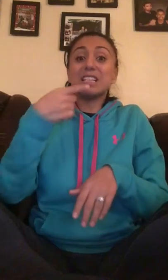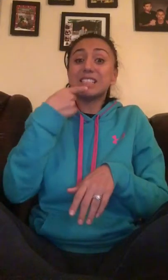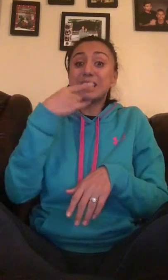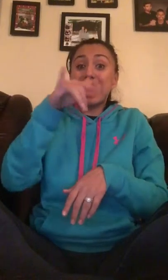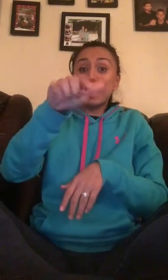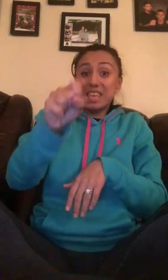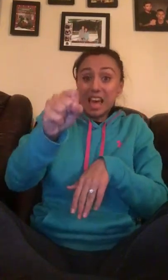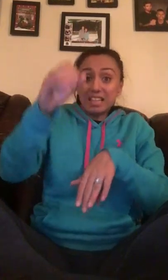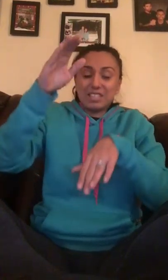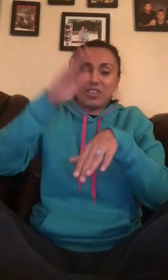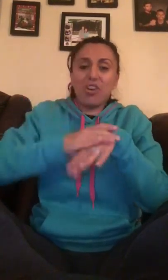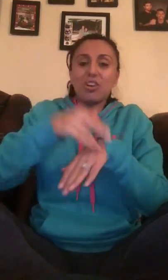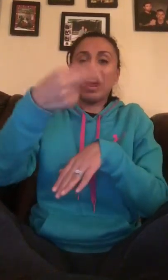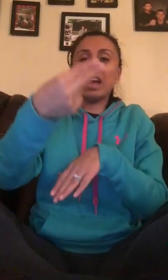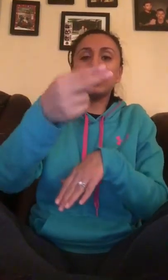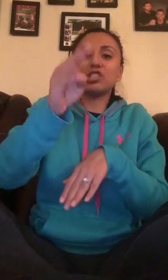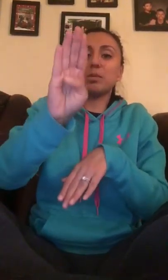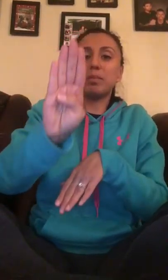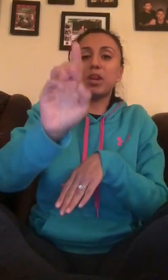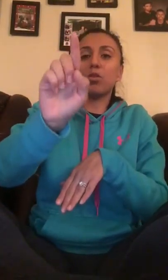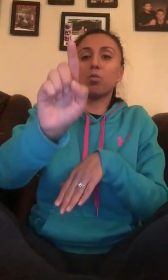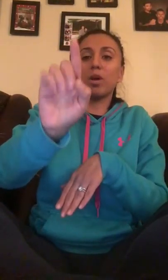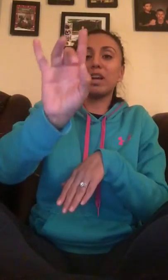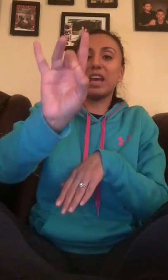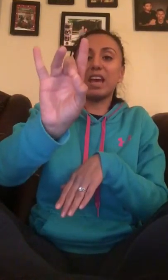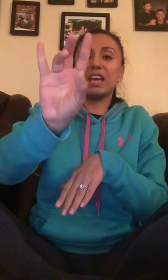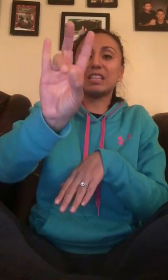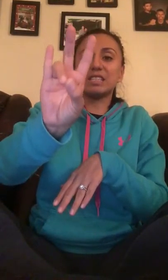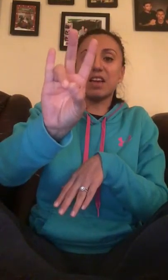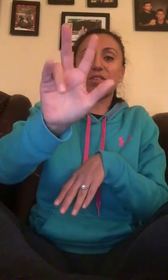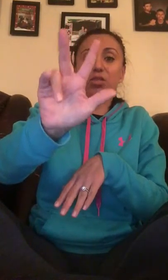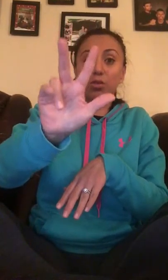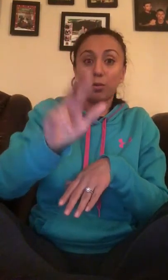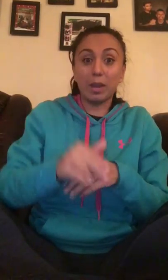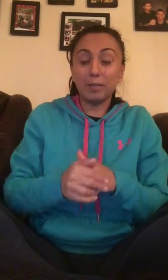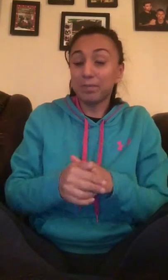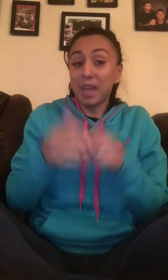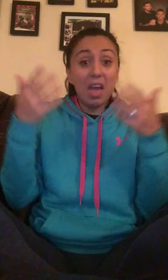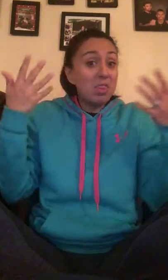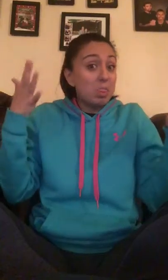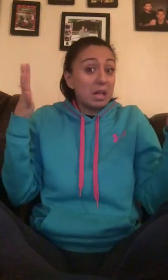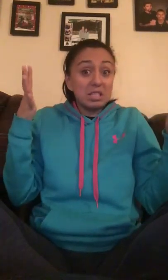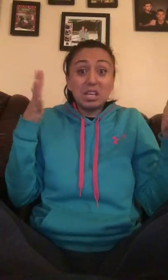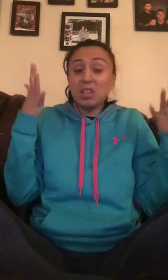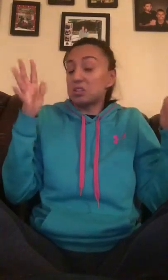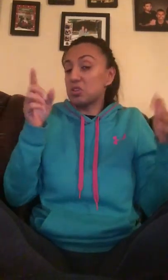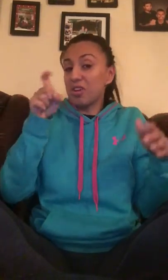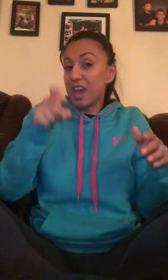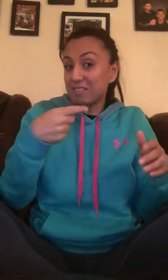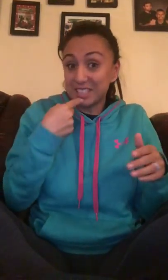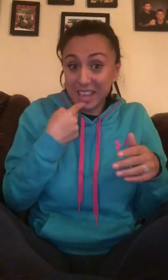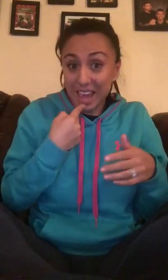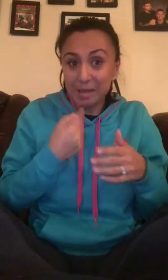Say yes on HB 1873. That's it. That's all you have to say.